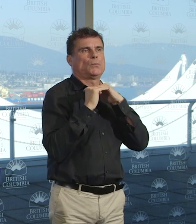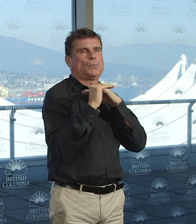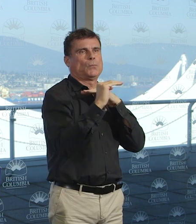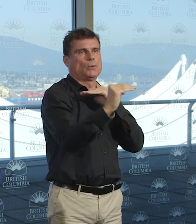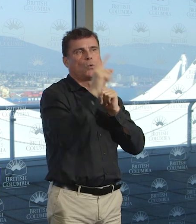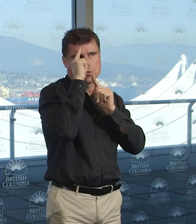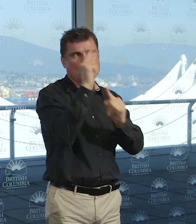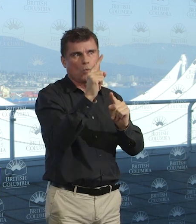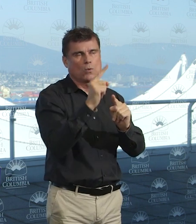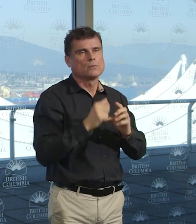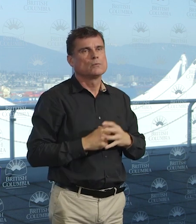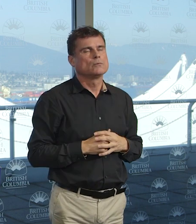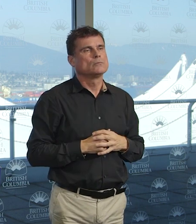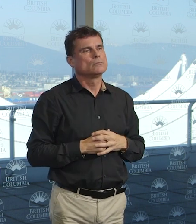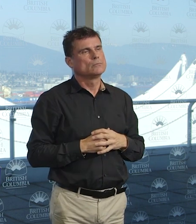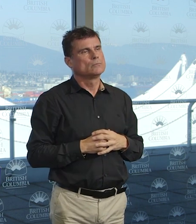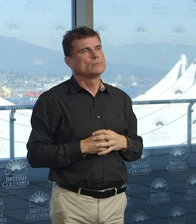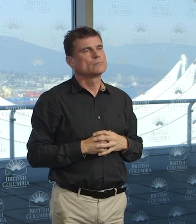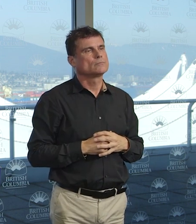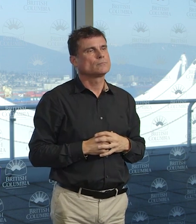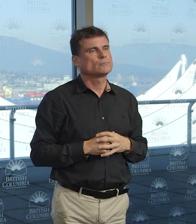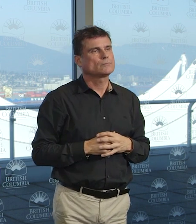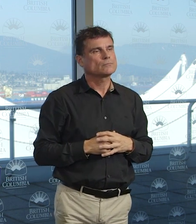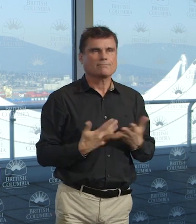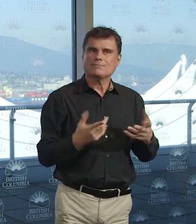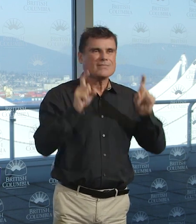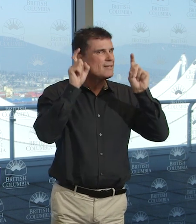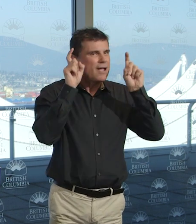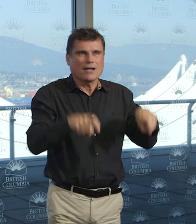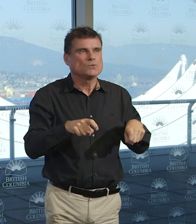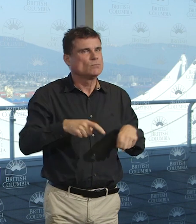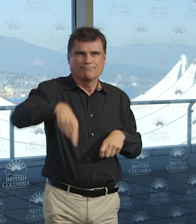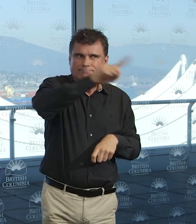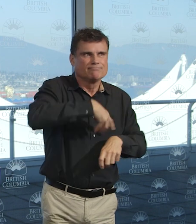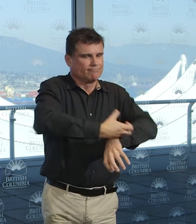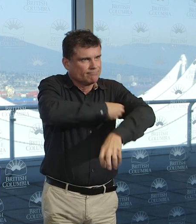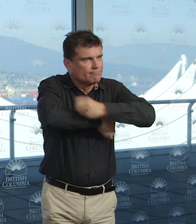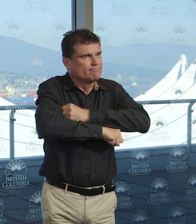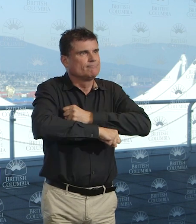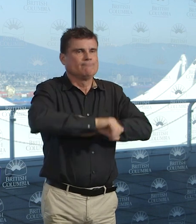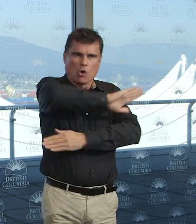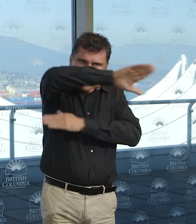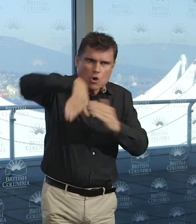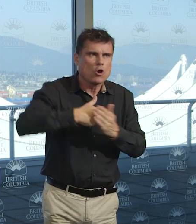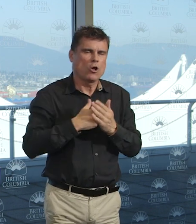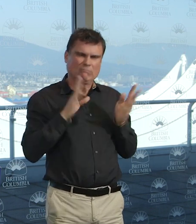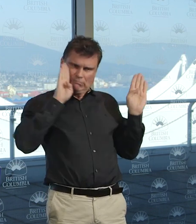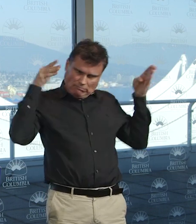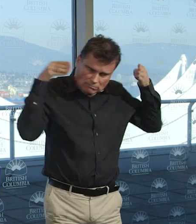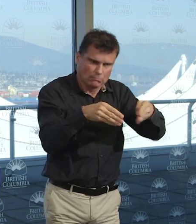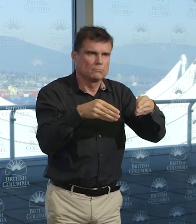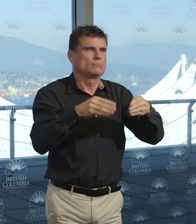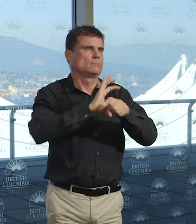going all in on COVID-19 will save lives and our own lives and those of the ones we love. It's